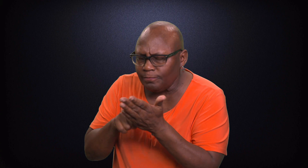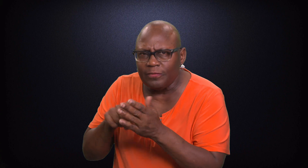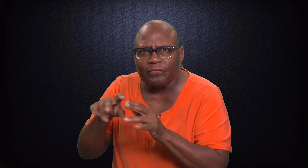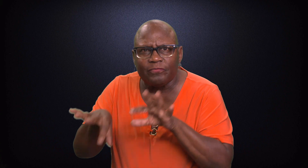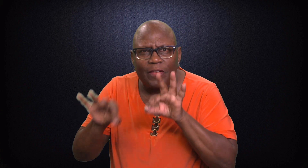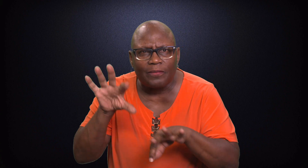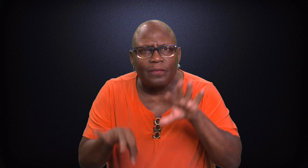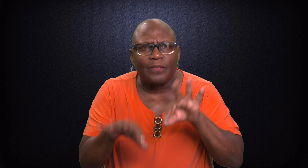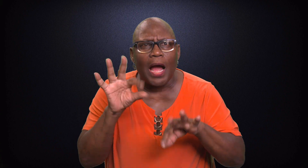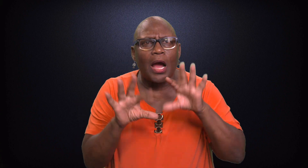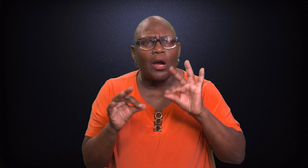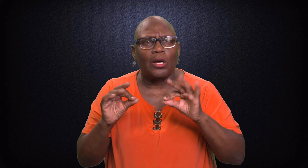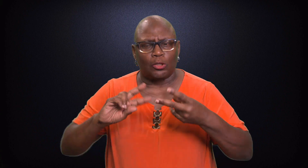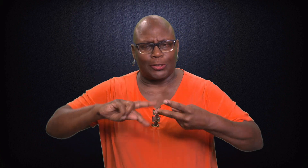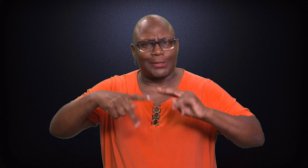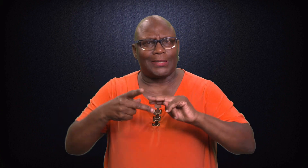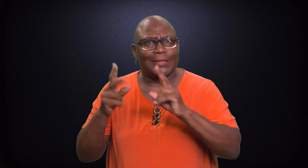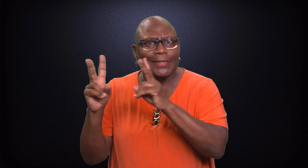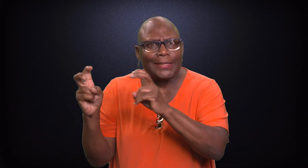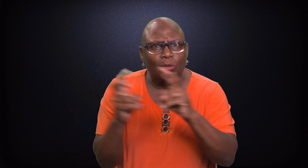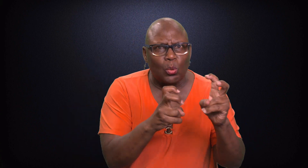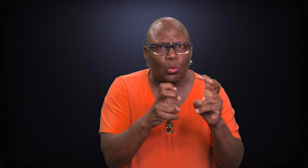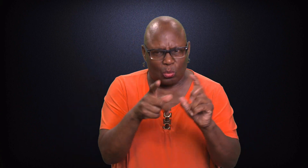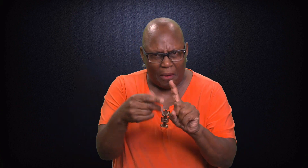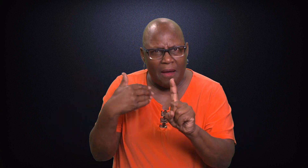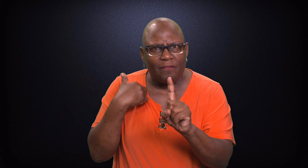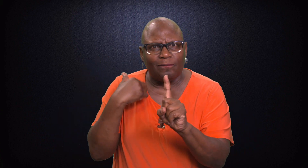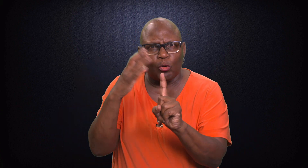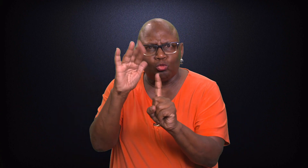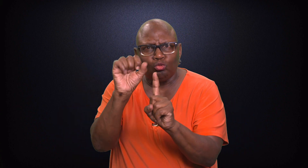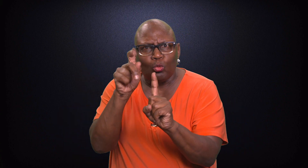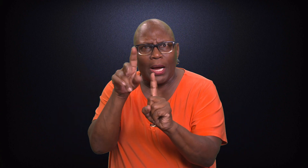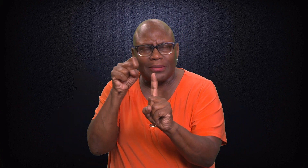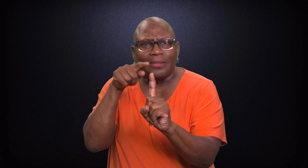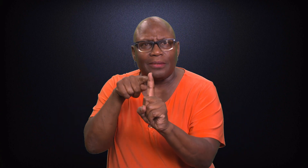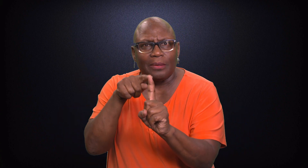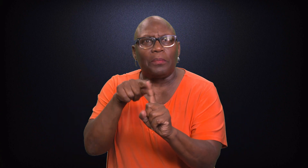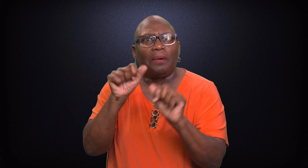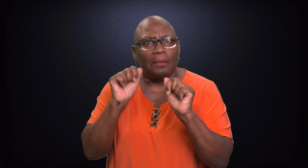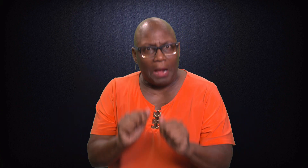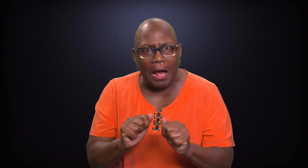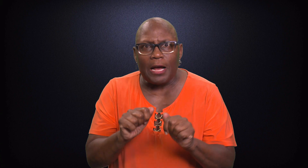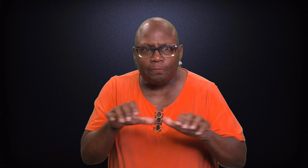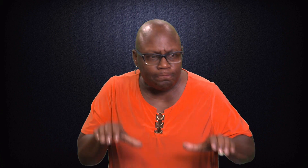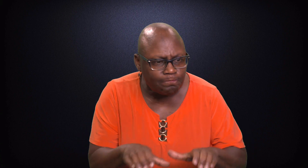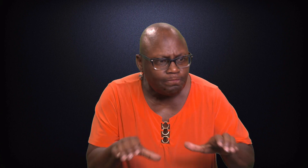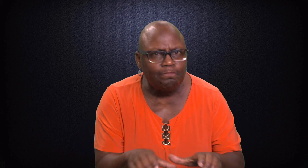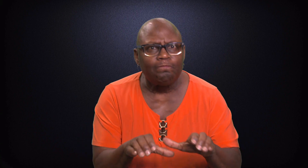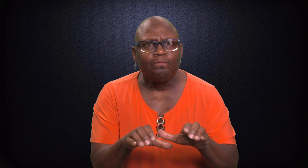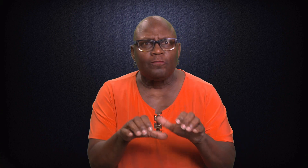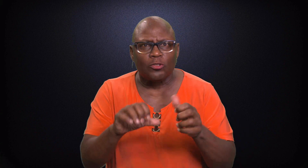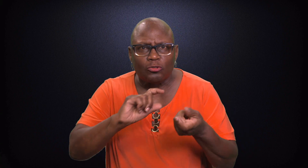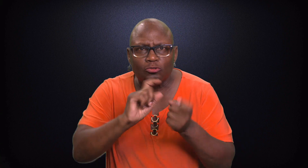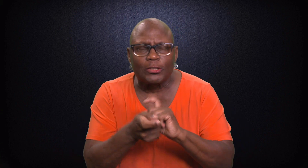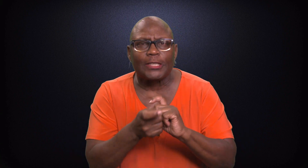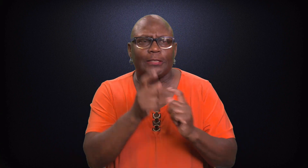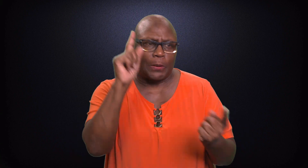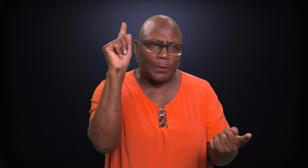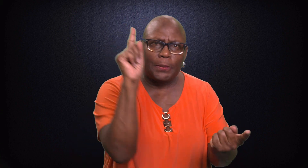variants and those issues that indicate a risk of cancer. And you can take action to reduce the incidence